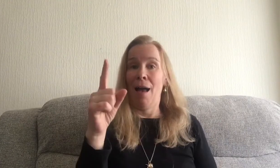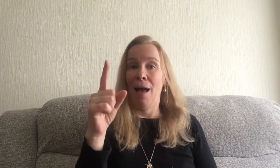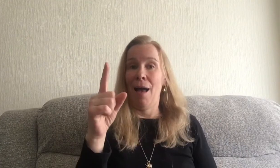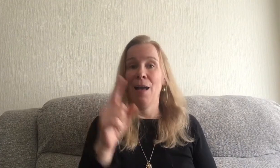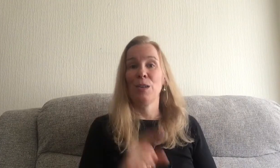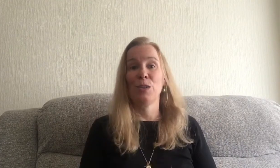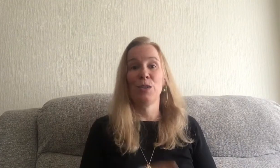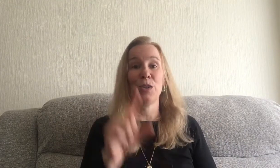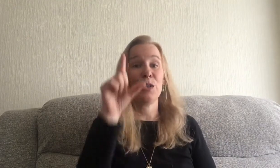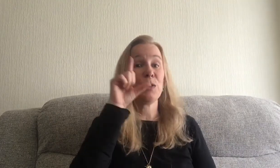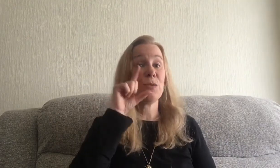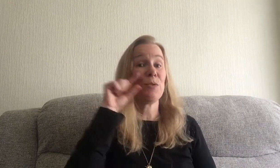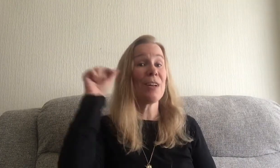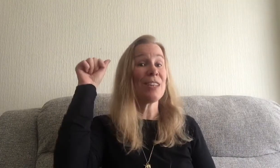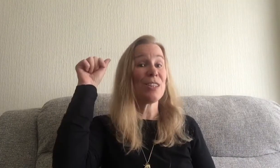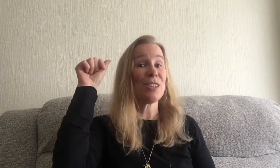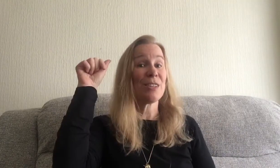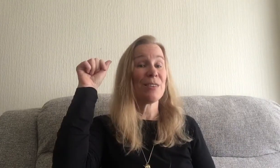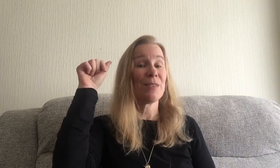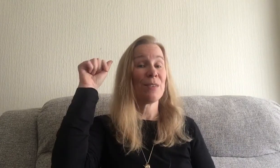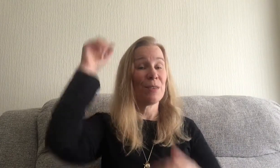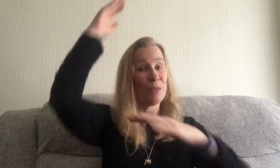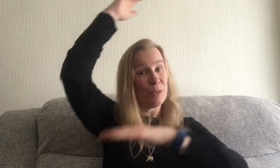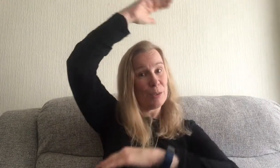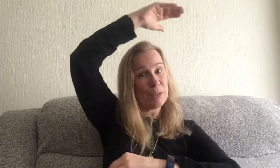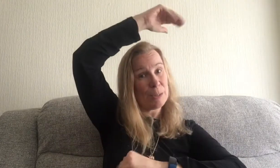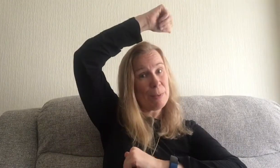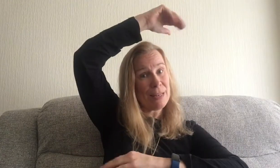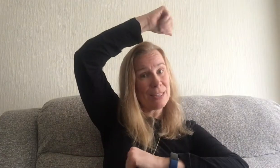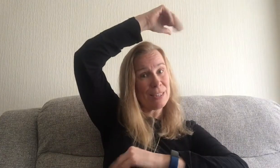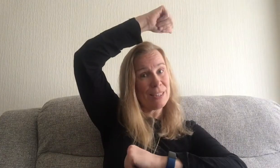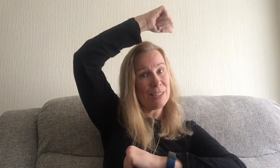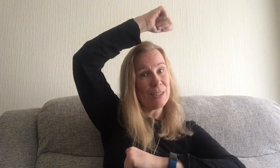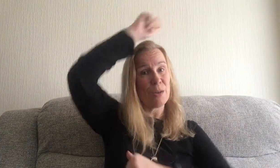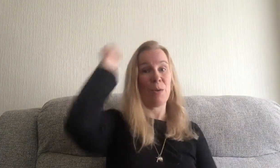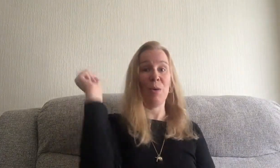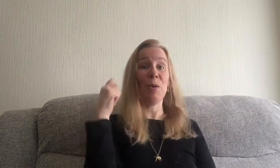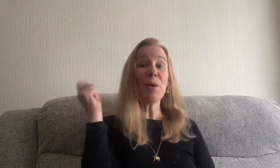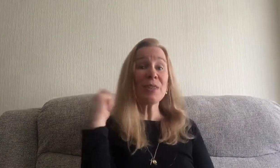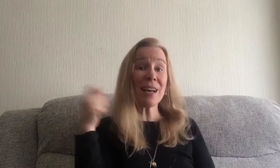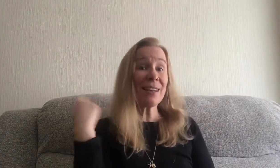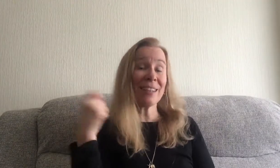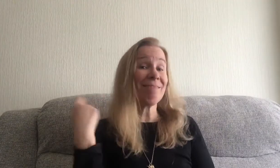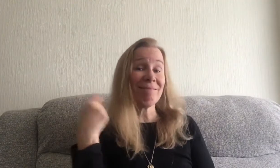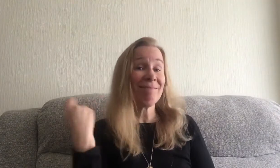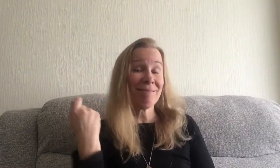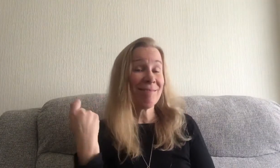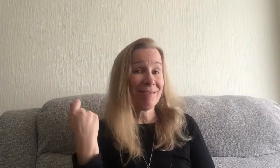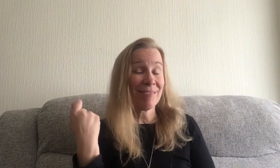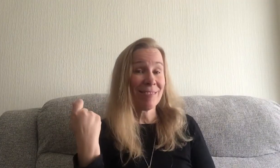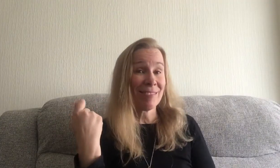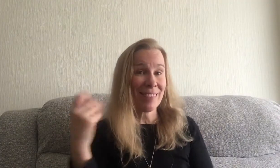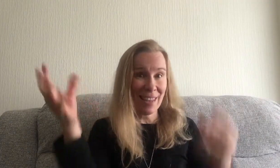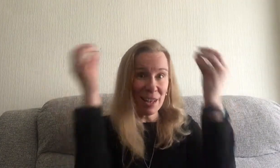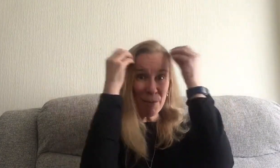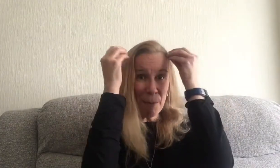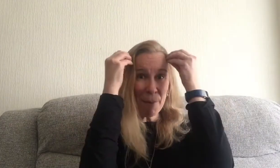do you do French or Spanish or Italian can you remember